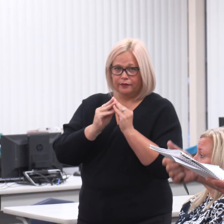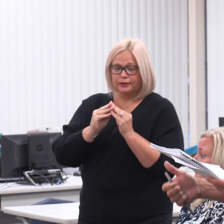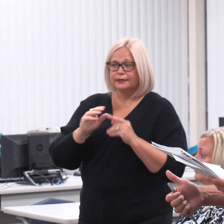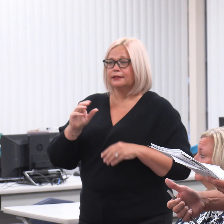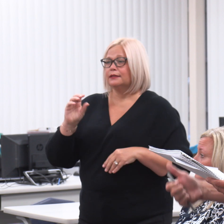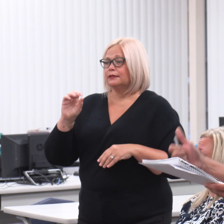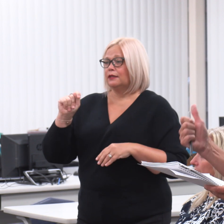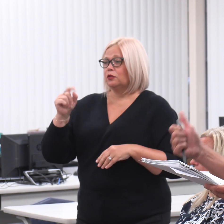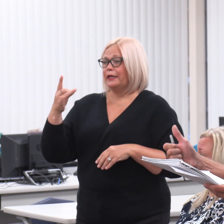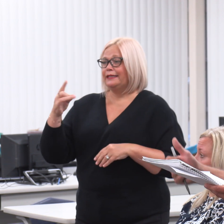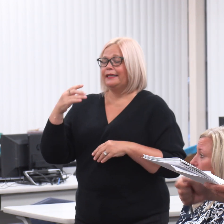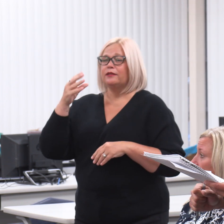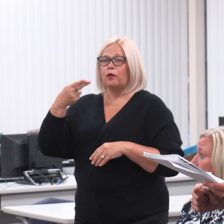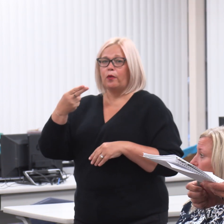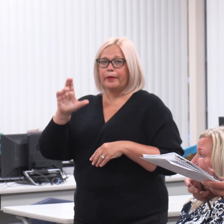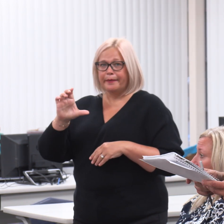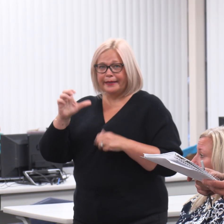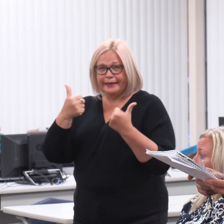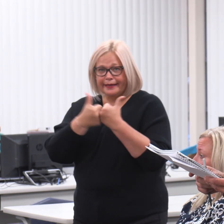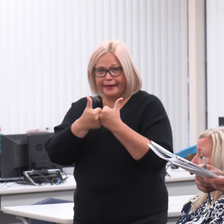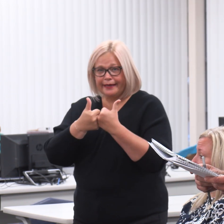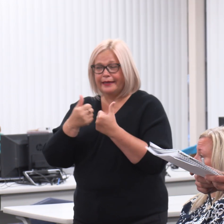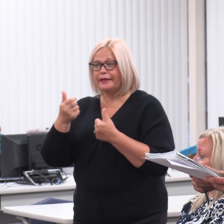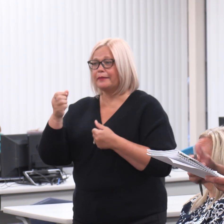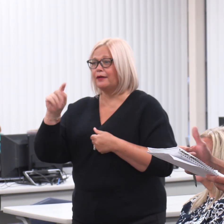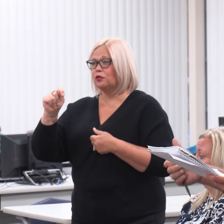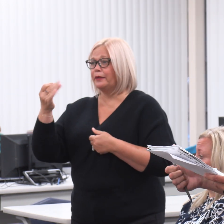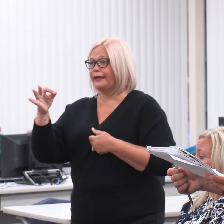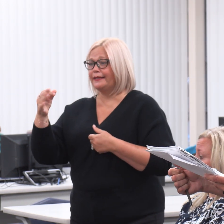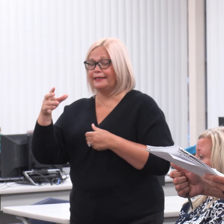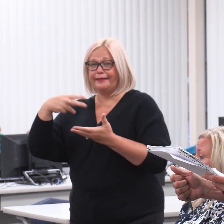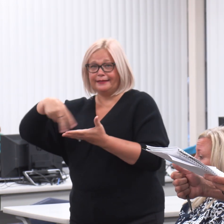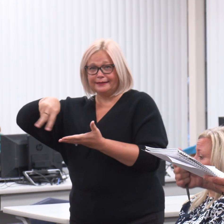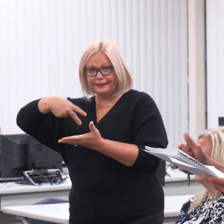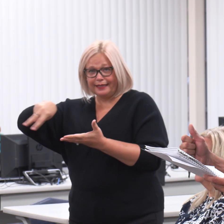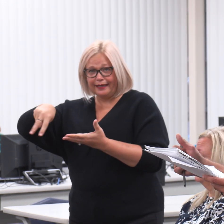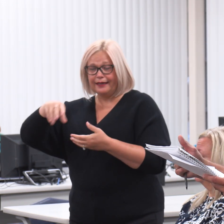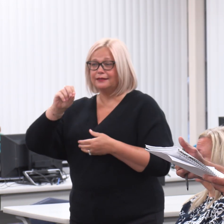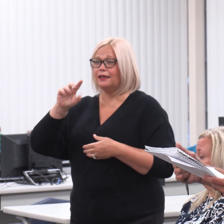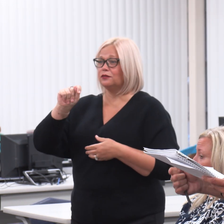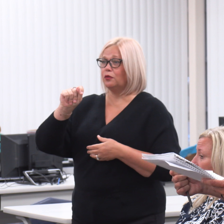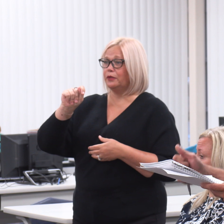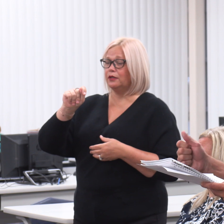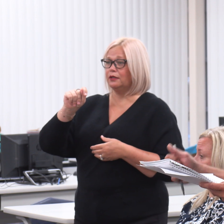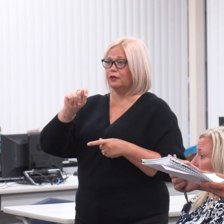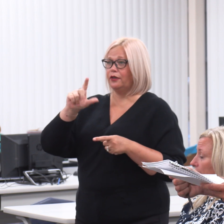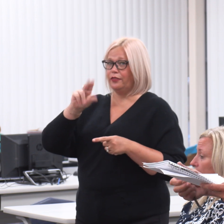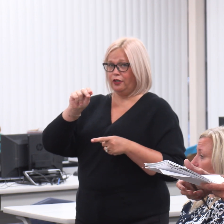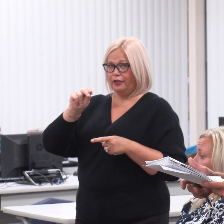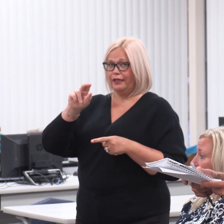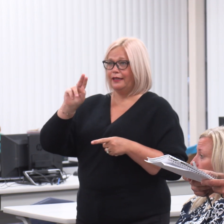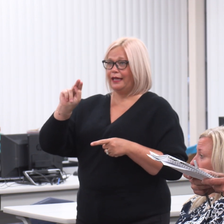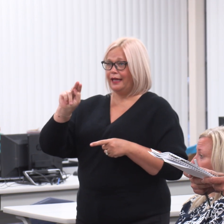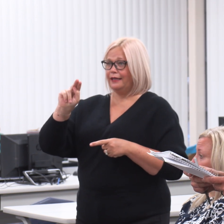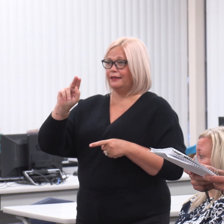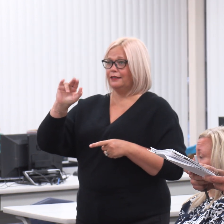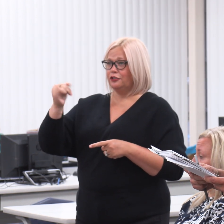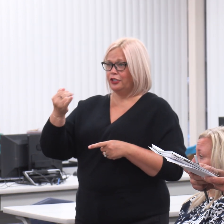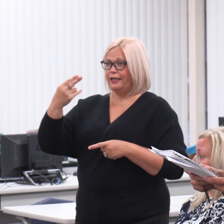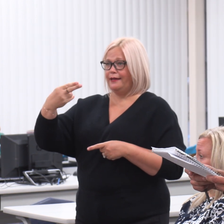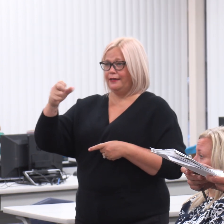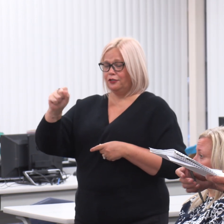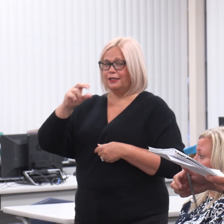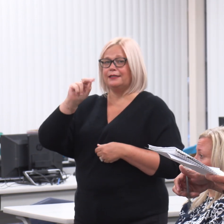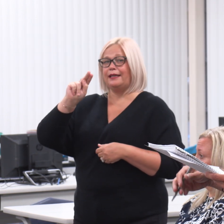18th is the homecoming game. The 19th is the dance. October 30th, we have the NJHS and NHS induction that